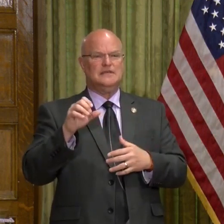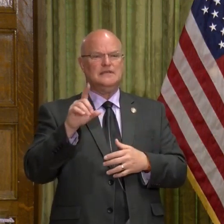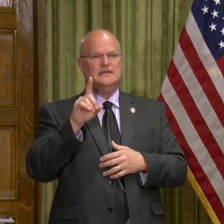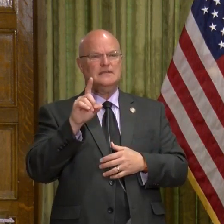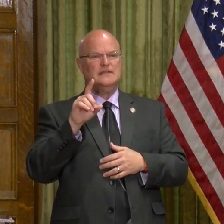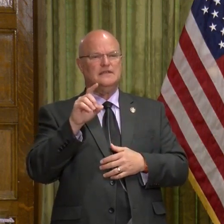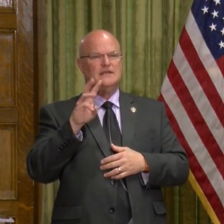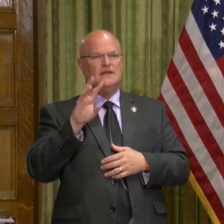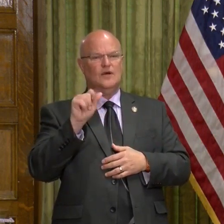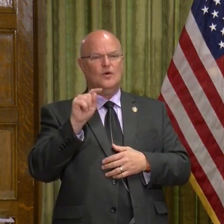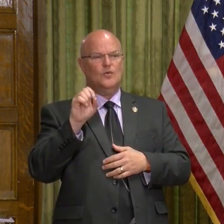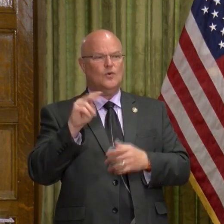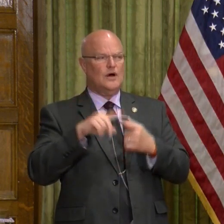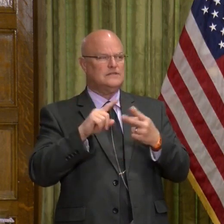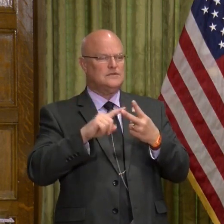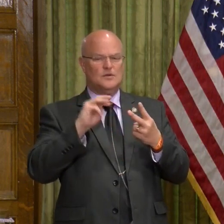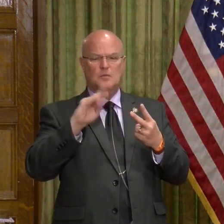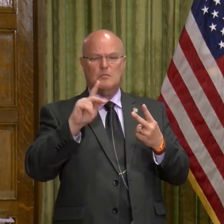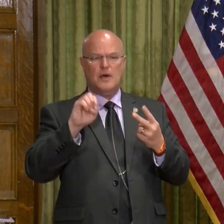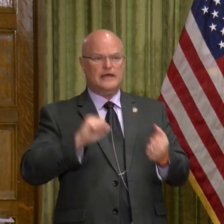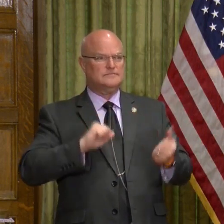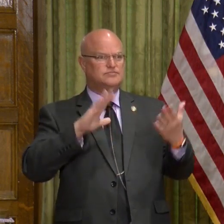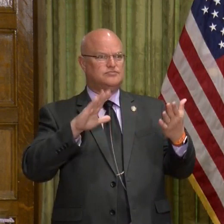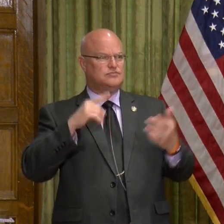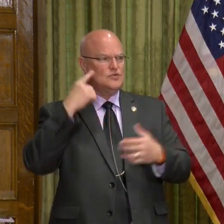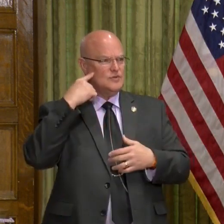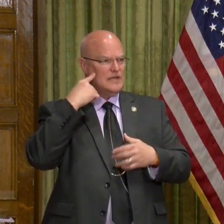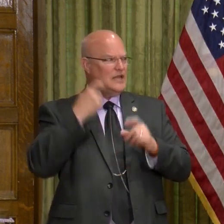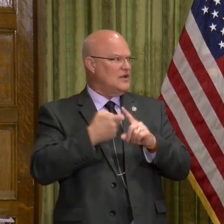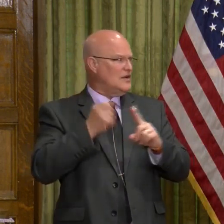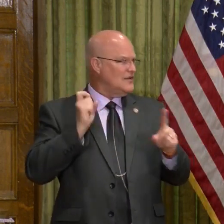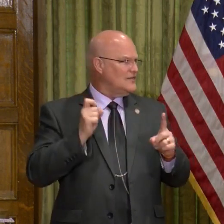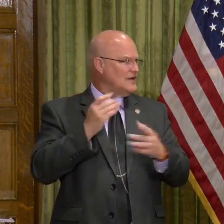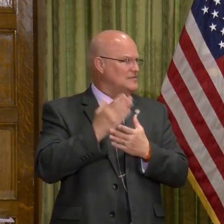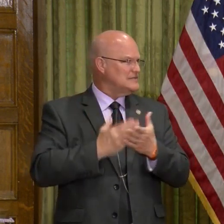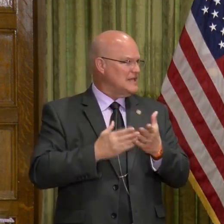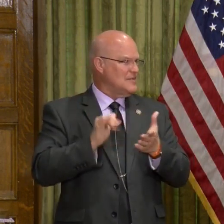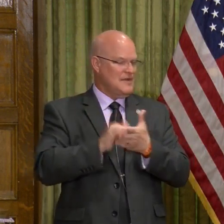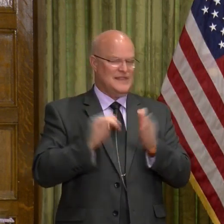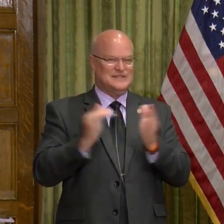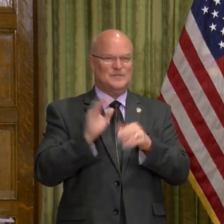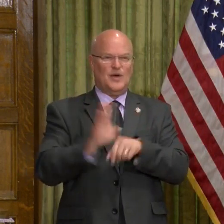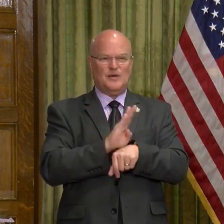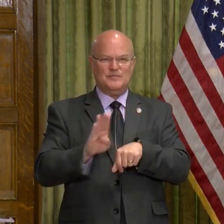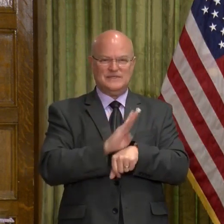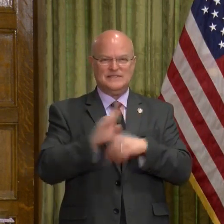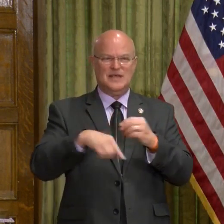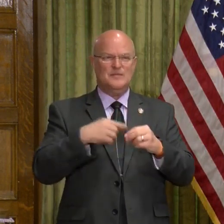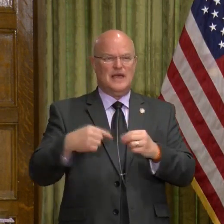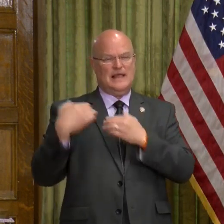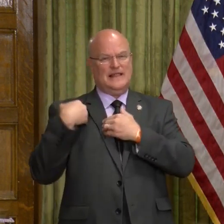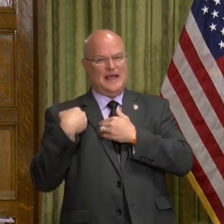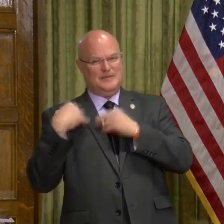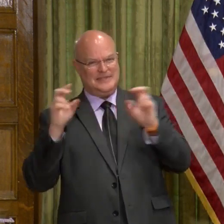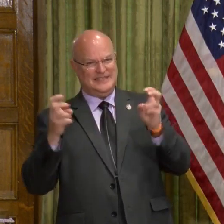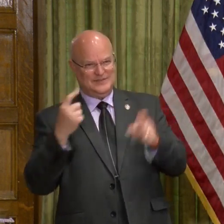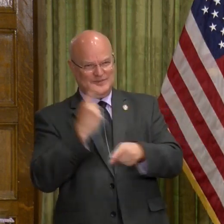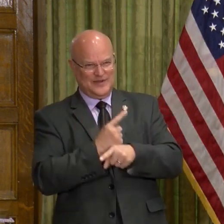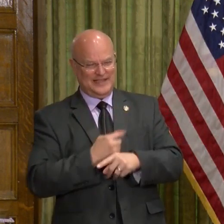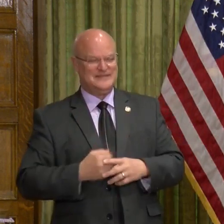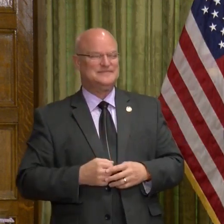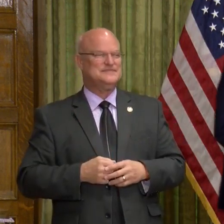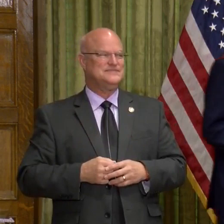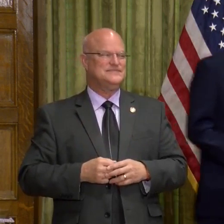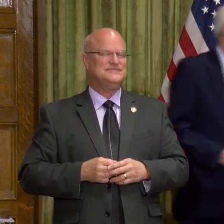or Mike address that, because you've been hearing from some of the small companies about liability issues. Is that right?